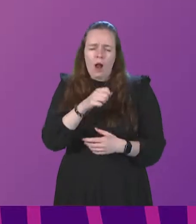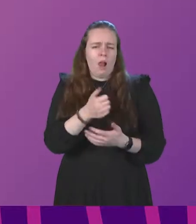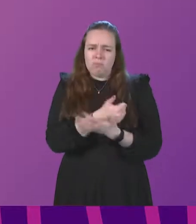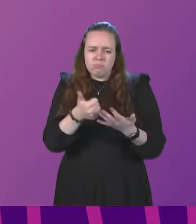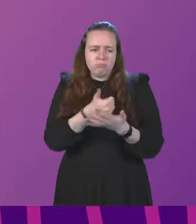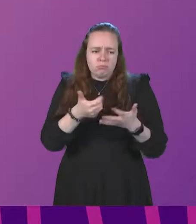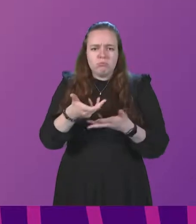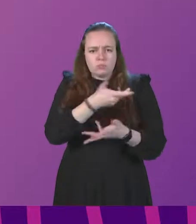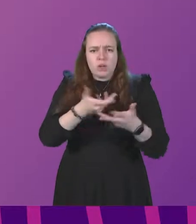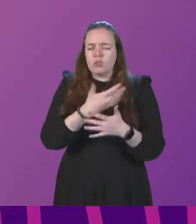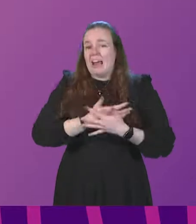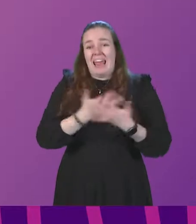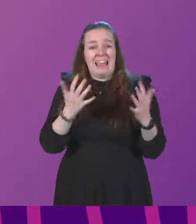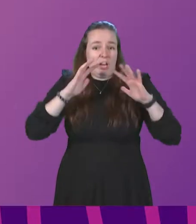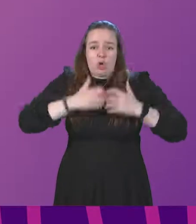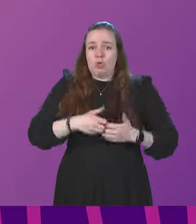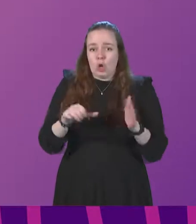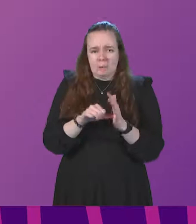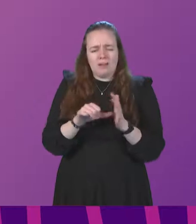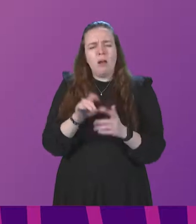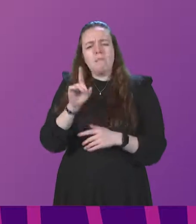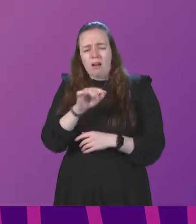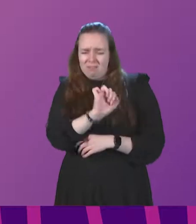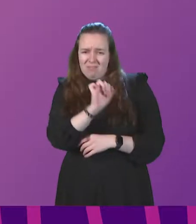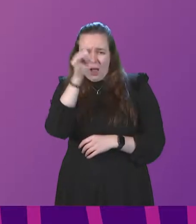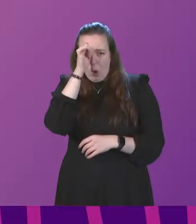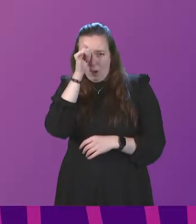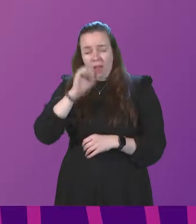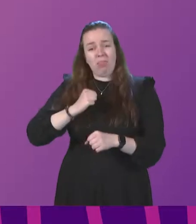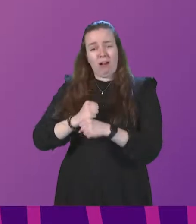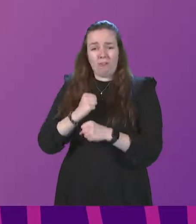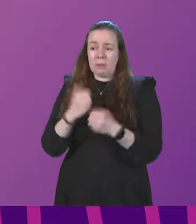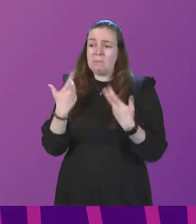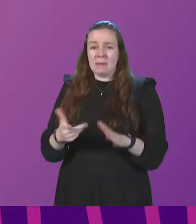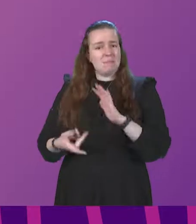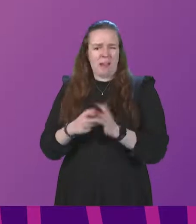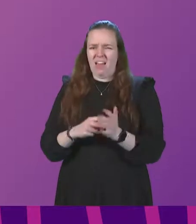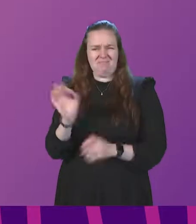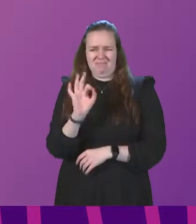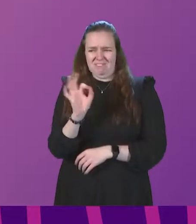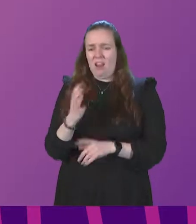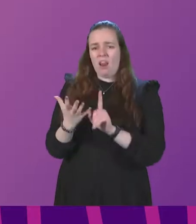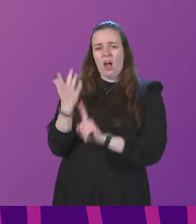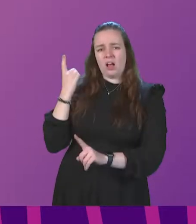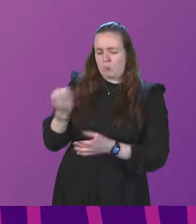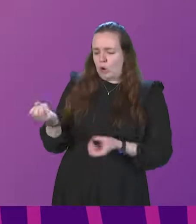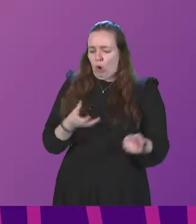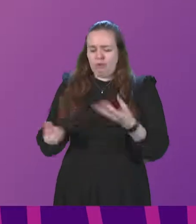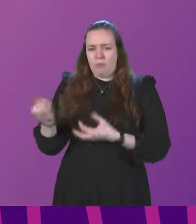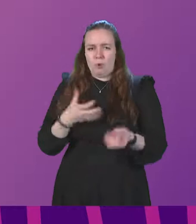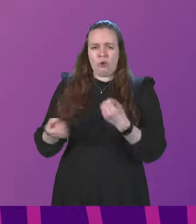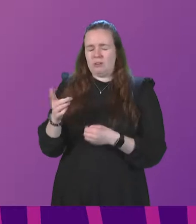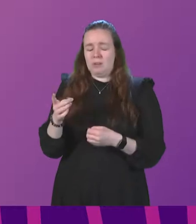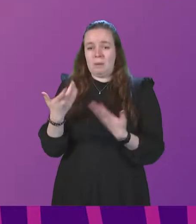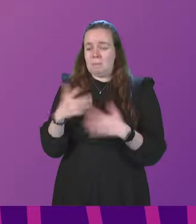matter of concern. However, as the member will be aware the Scottish Government has no such plans. Contributions in this chamber last week were based on a willful